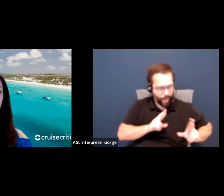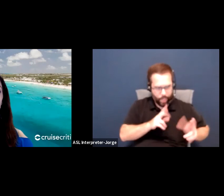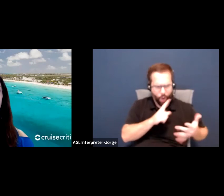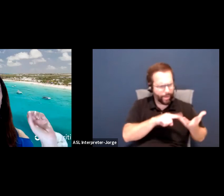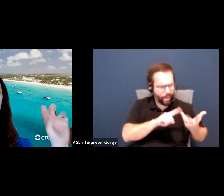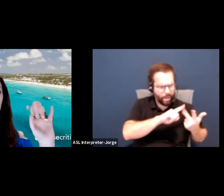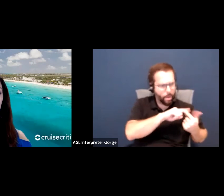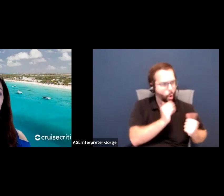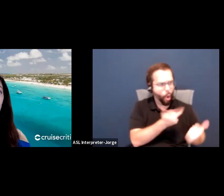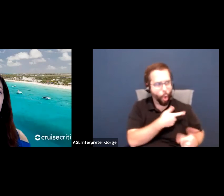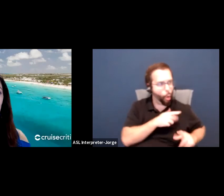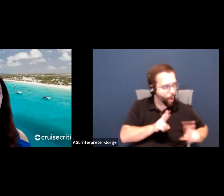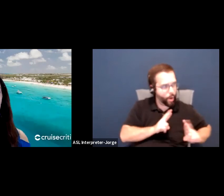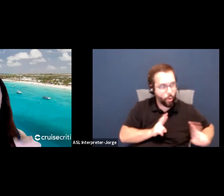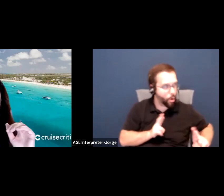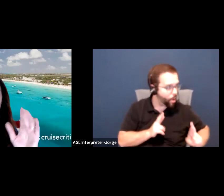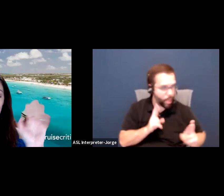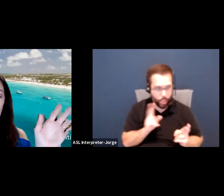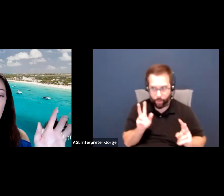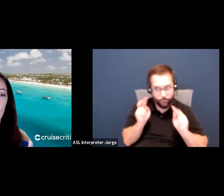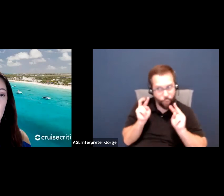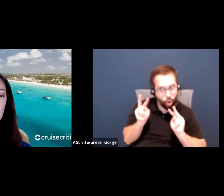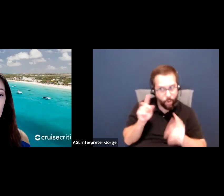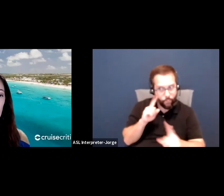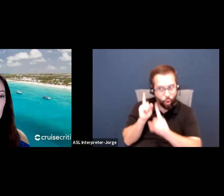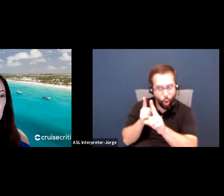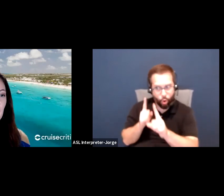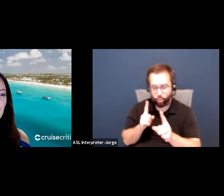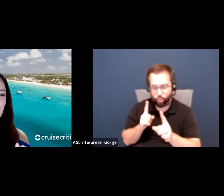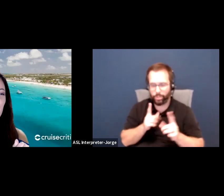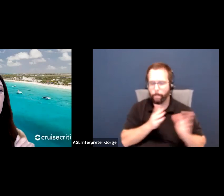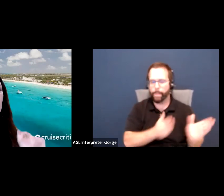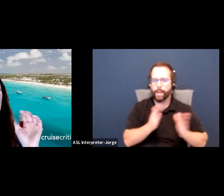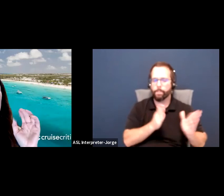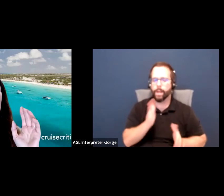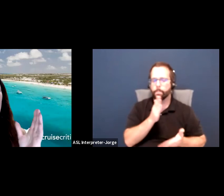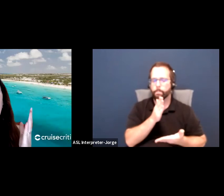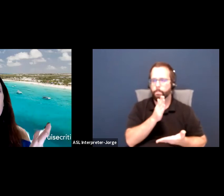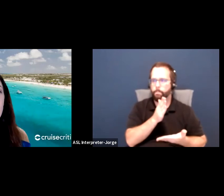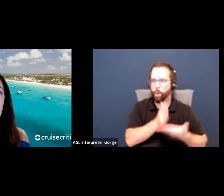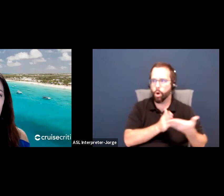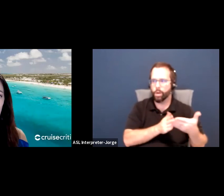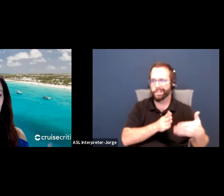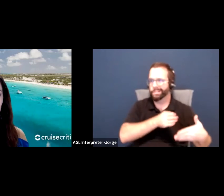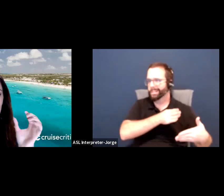run with their goals, and they're ready to get out of the planning process, to be honest. But how do you make sure that